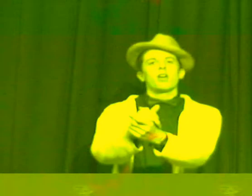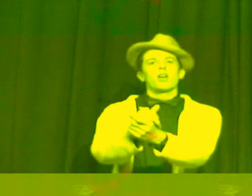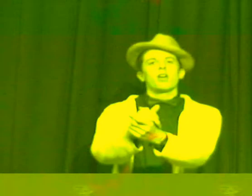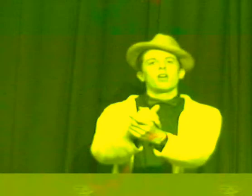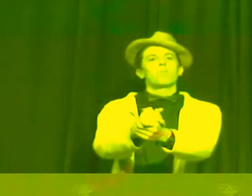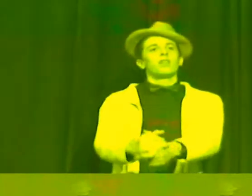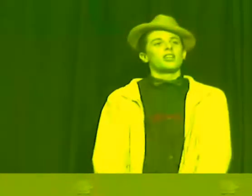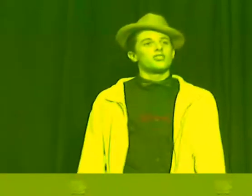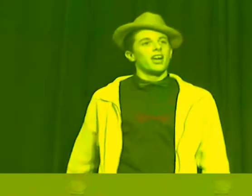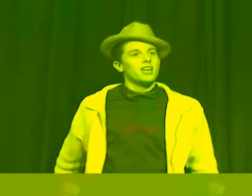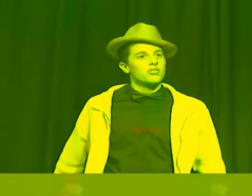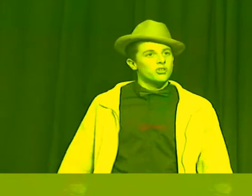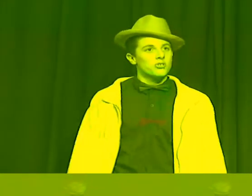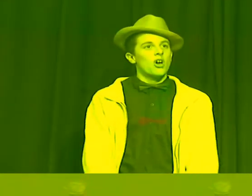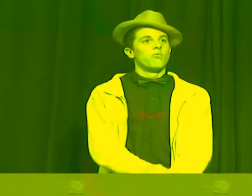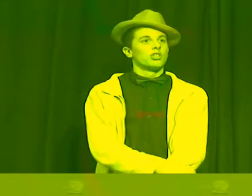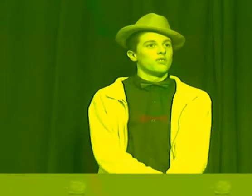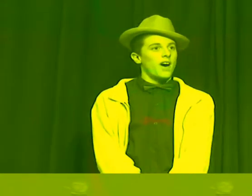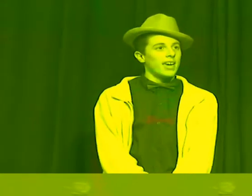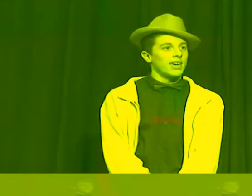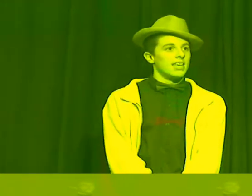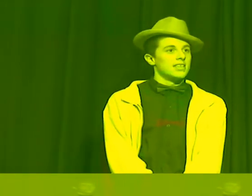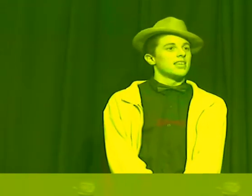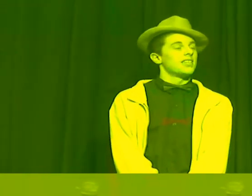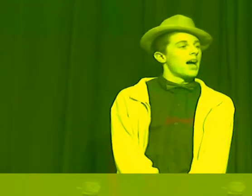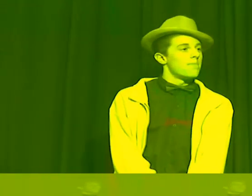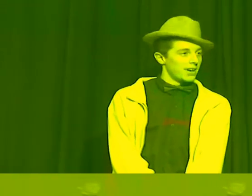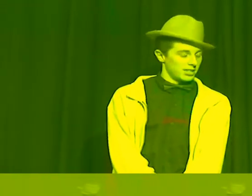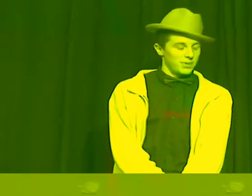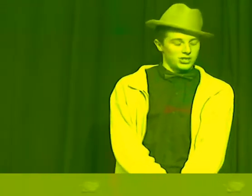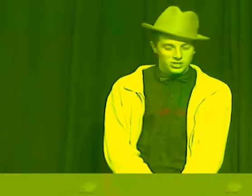It's a great pleasure that I introduce Russell Feig and his Diabetic Speech.